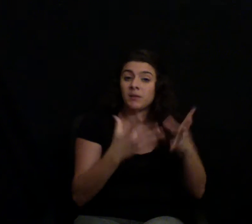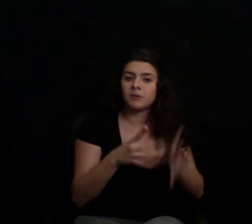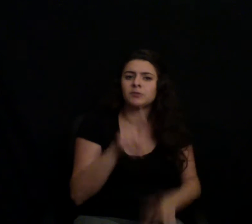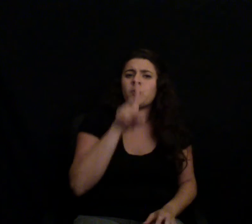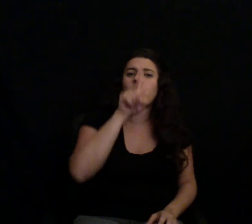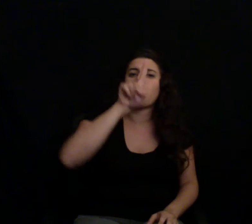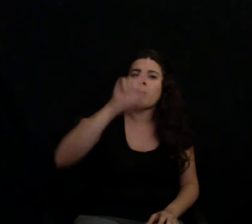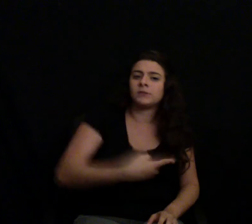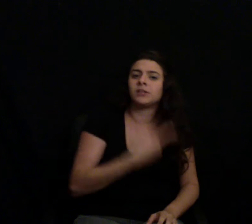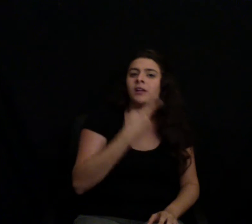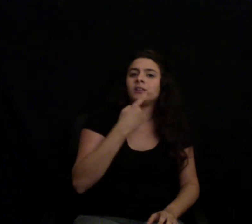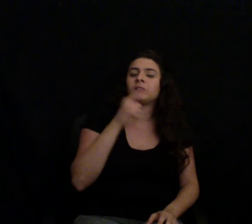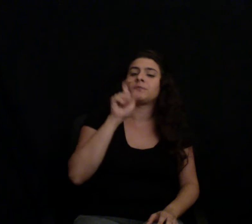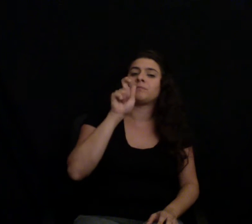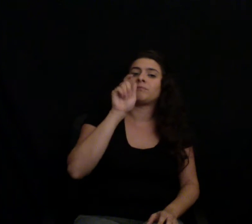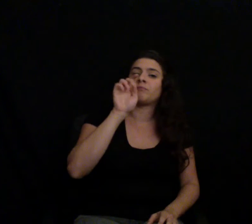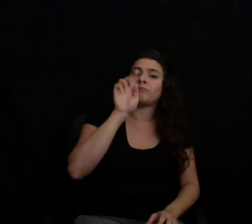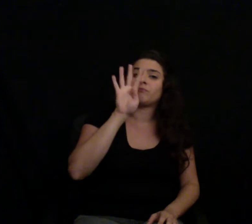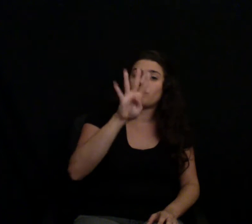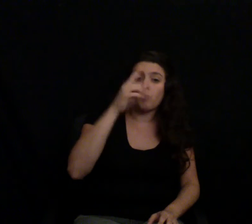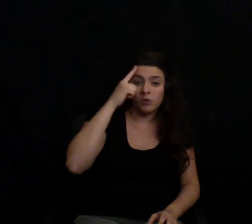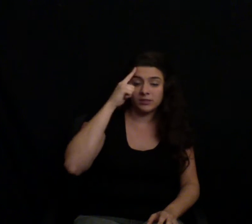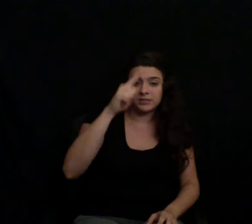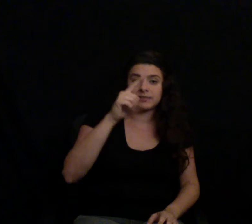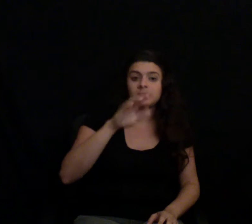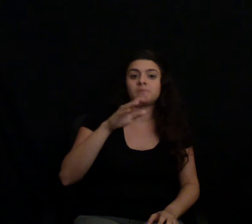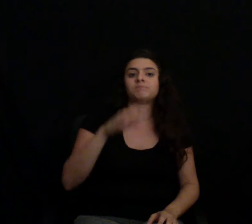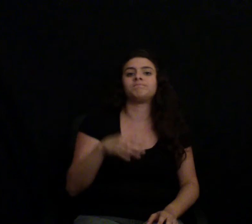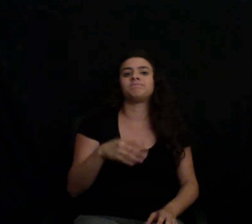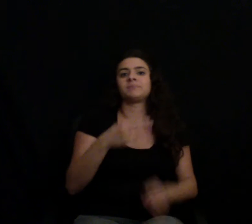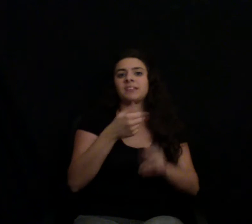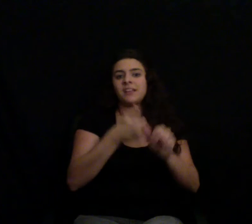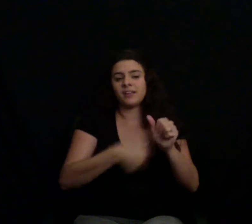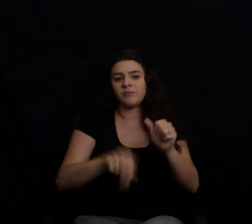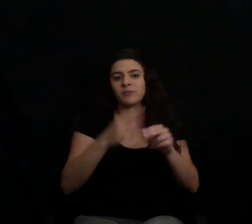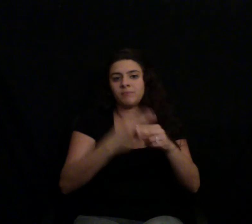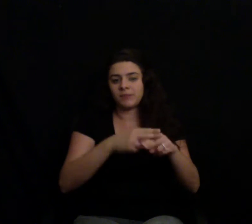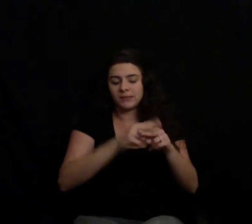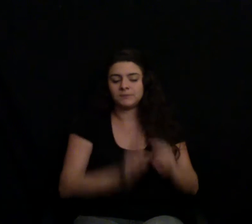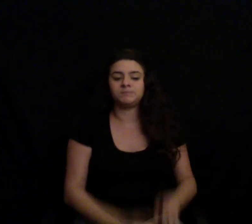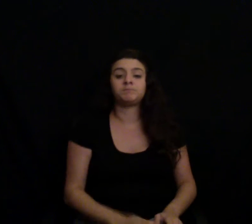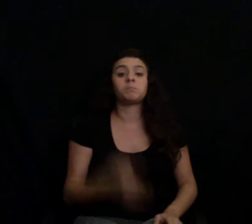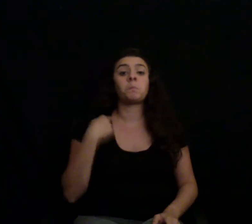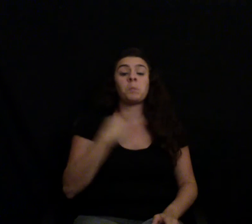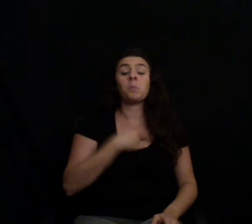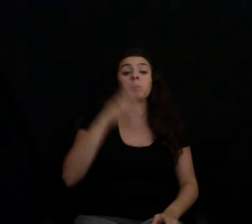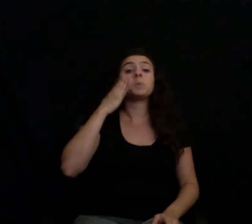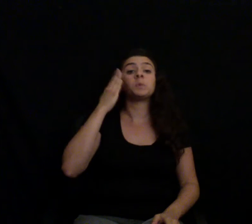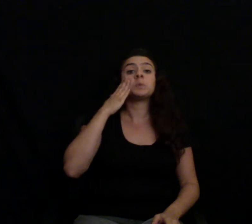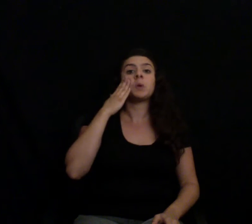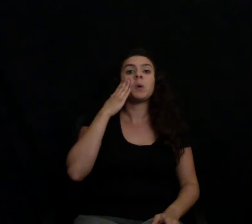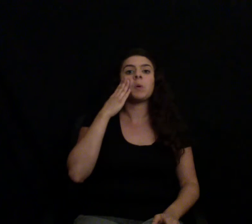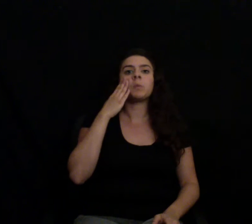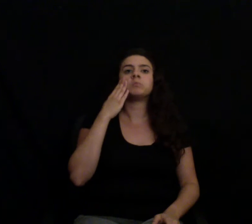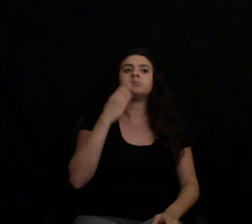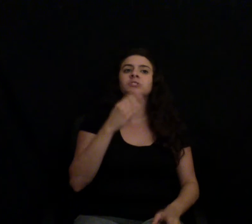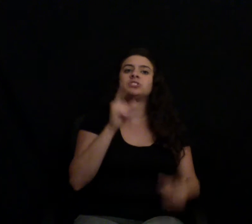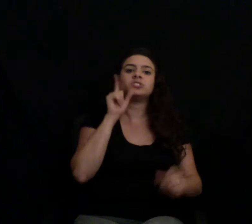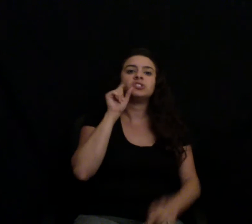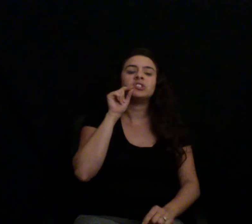the price per pound jumps significantly for natural, cage-free food to mainly raise meat, like Purdue's. Here's a video with Purdue